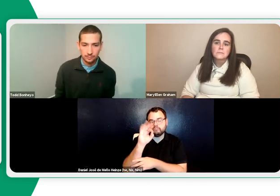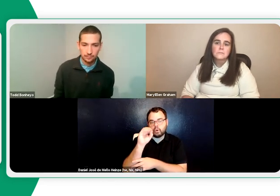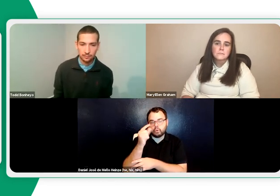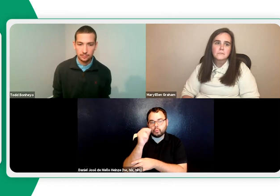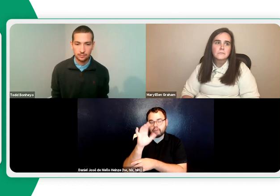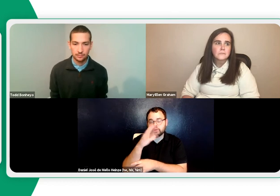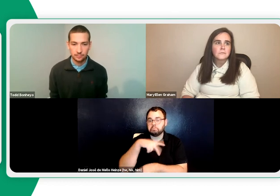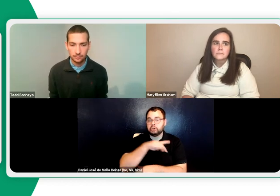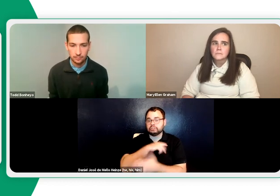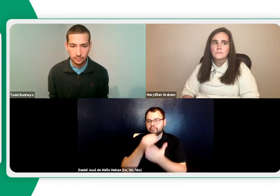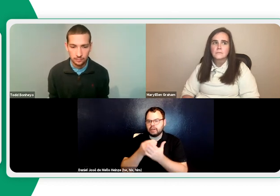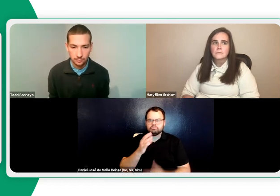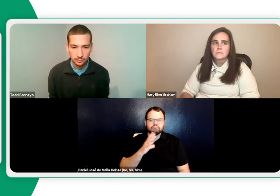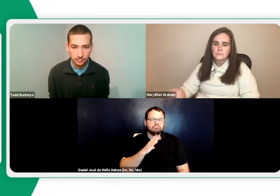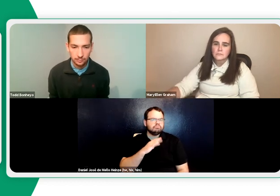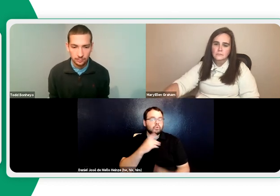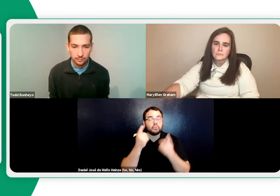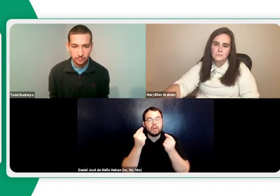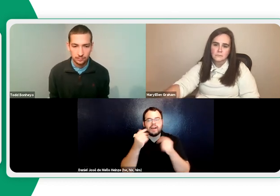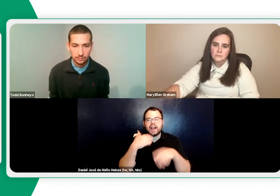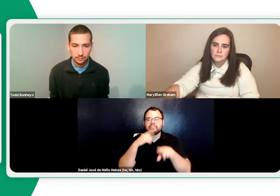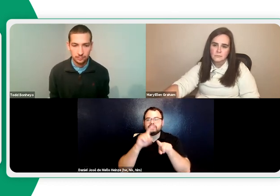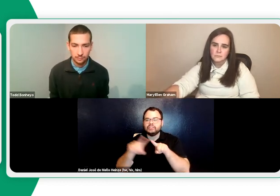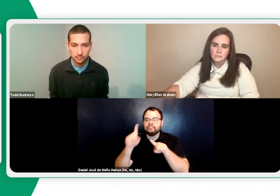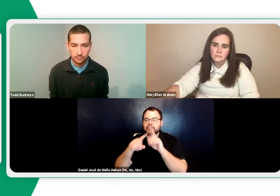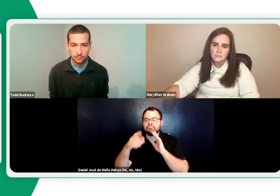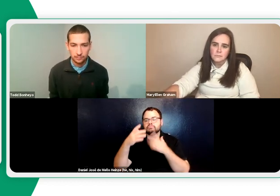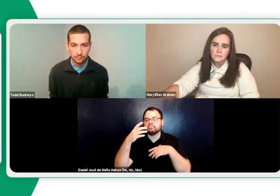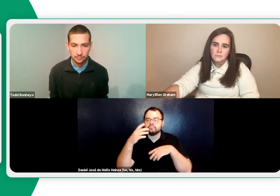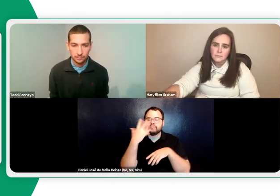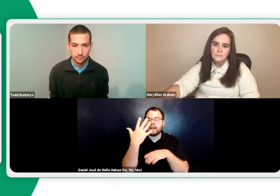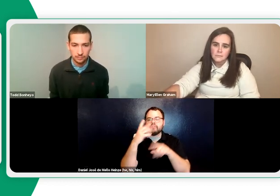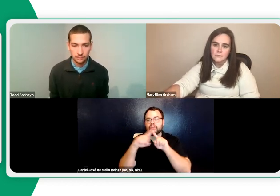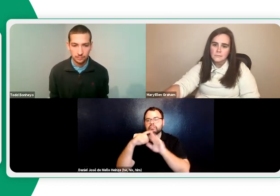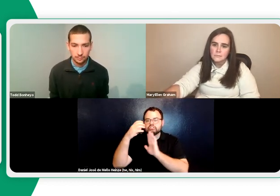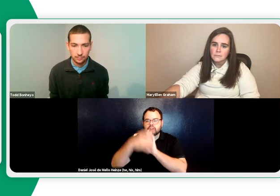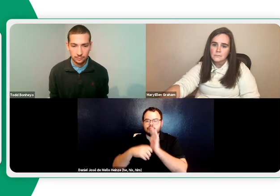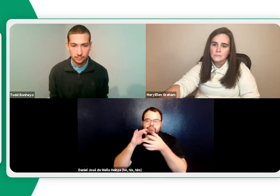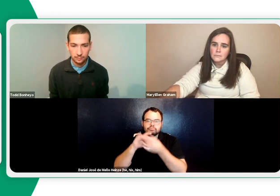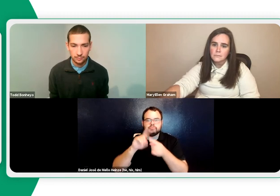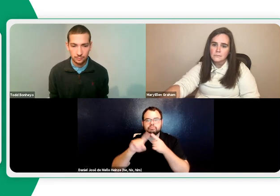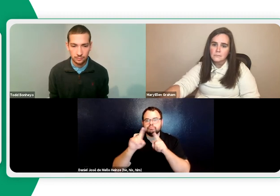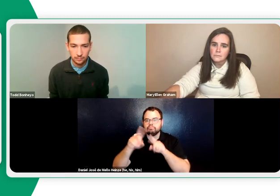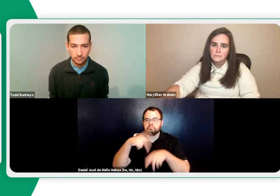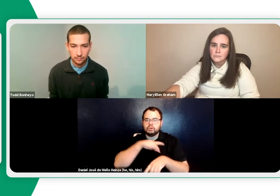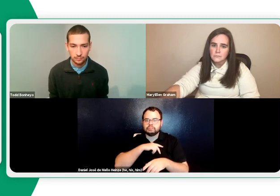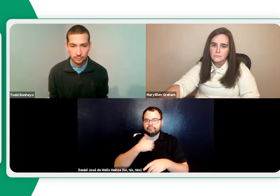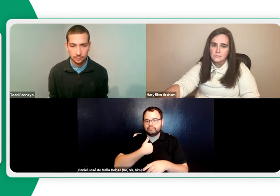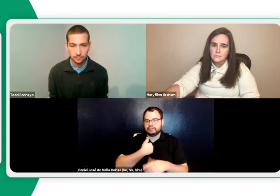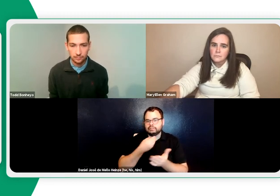Yes, I would like to talk about infographic personal finance. This is really neat because there are five different chapters related